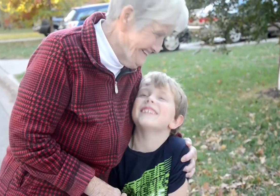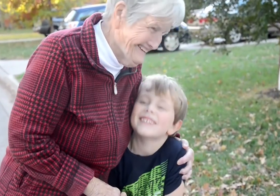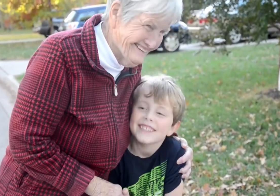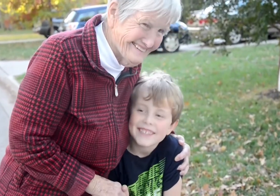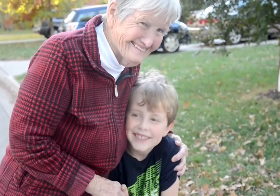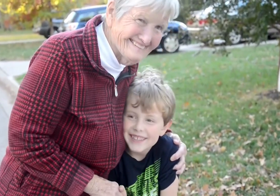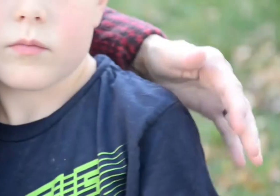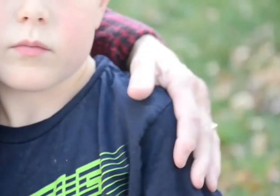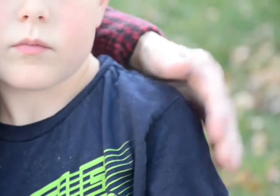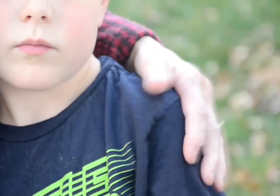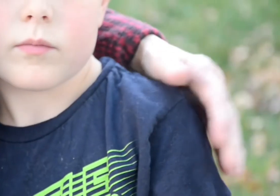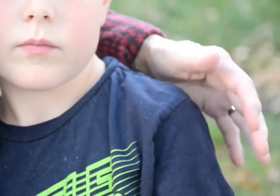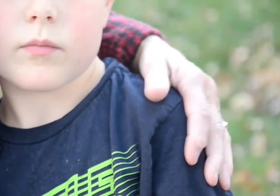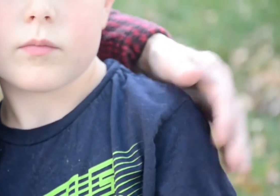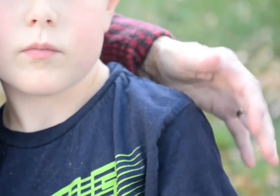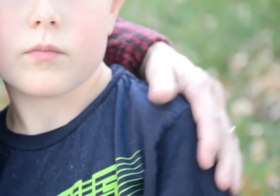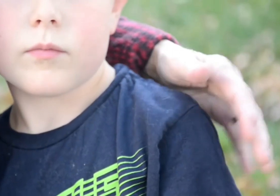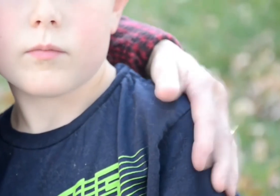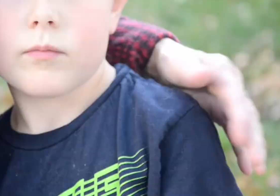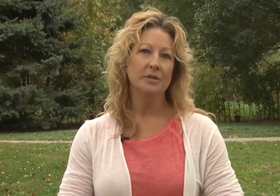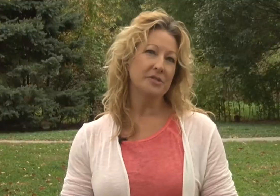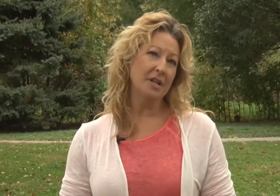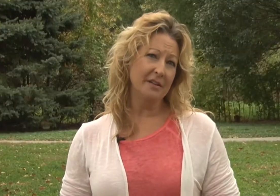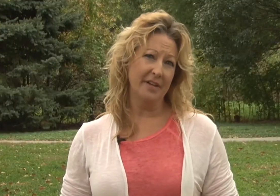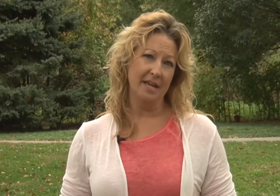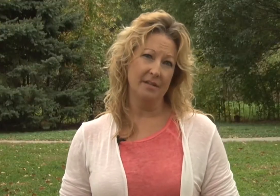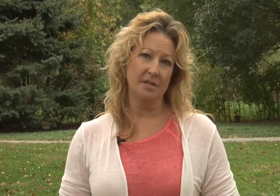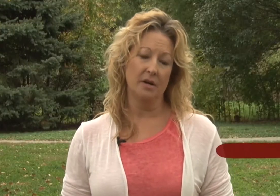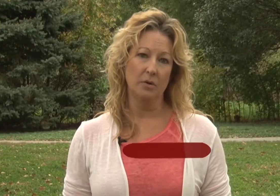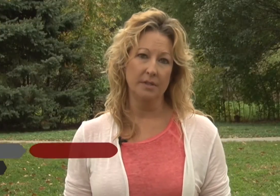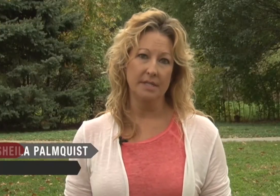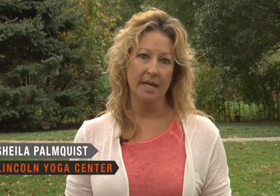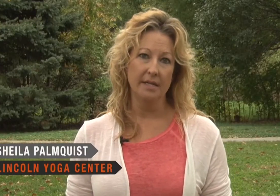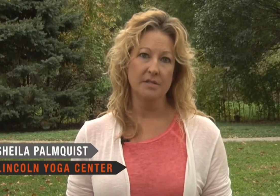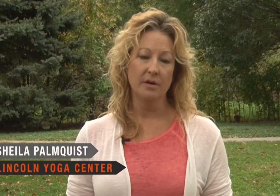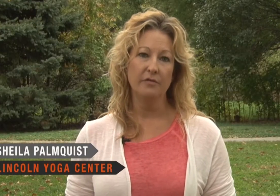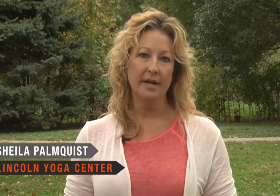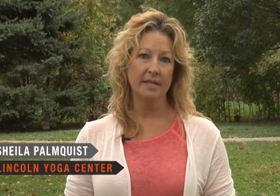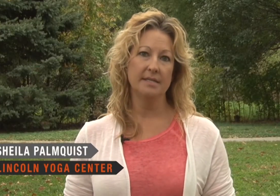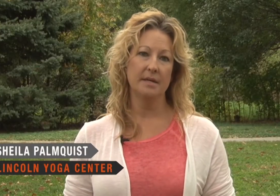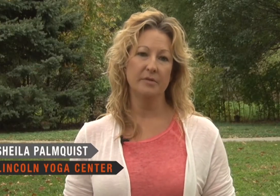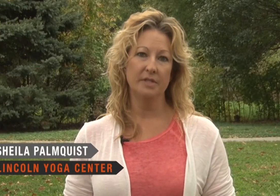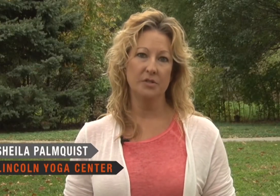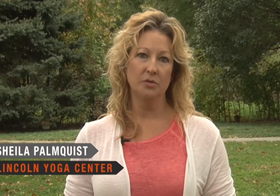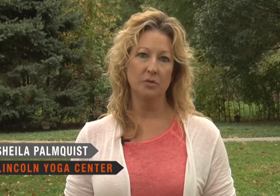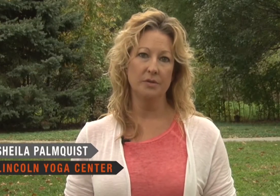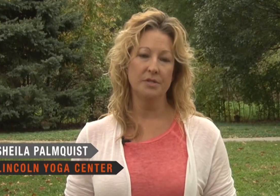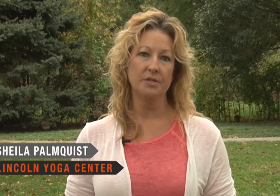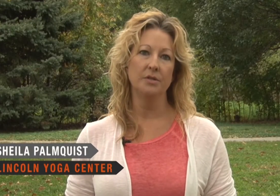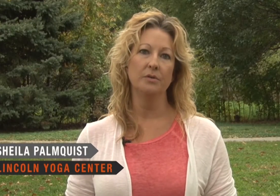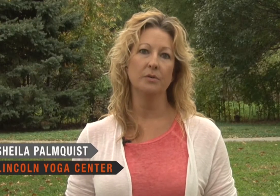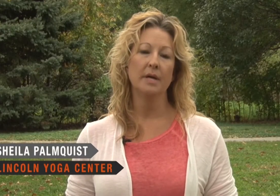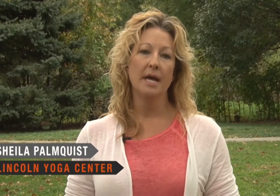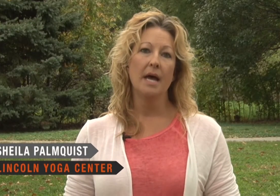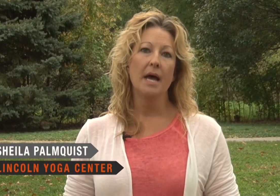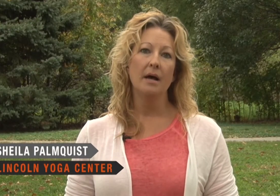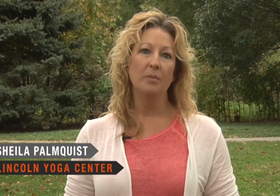ground a child if they're really upset about something. There's a lot of chaos in our world today so finding some of these tools to help